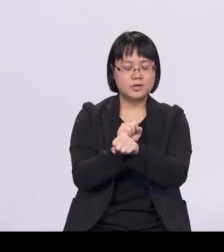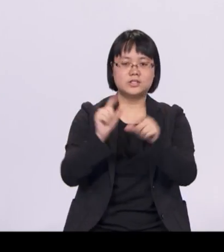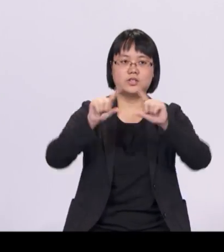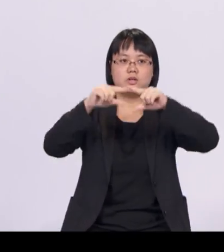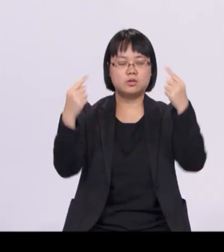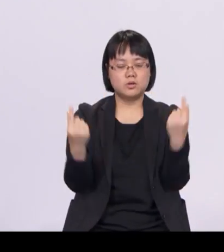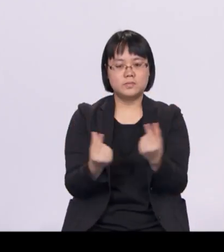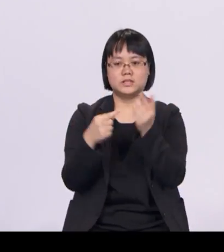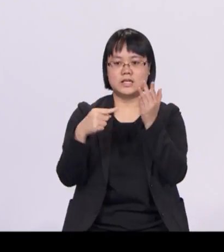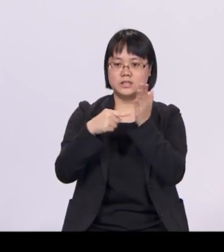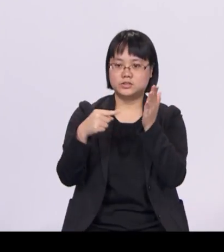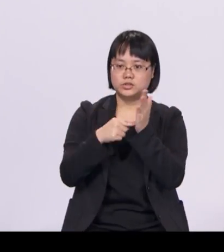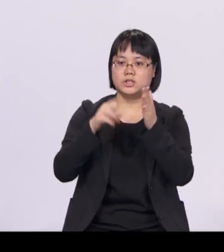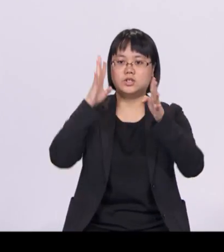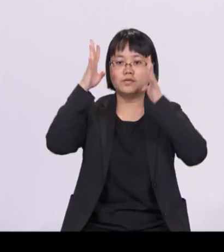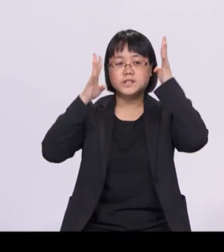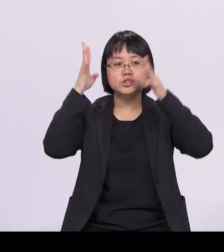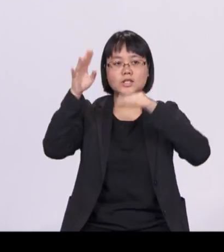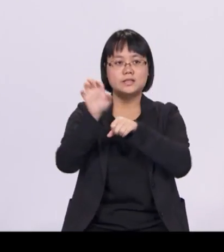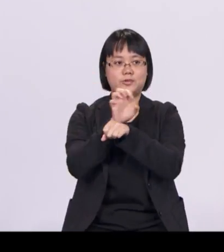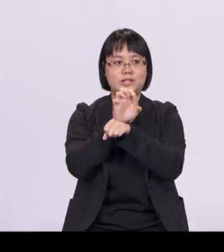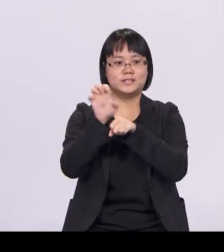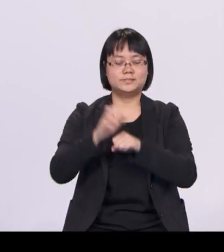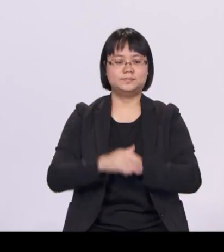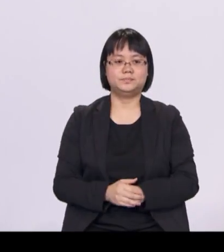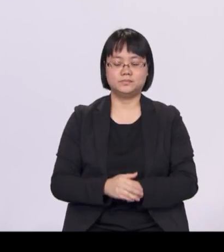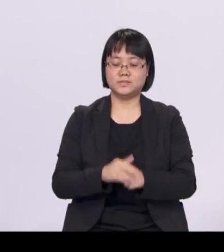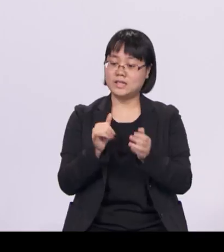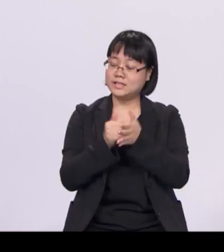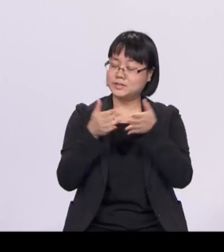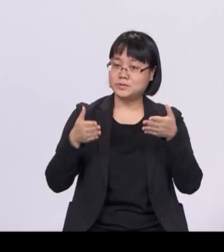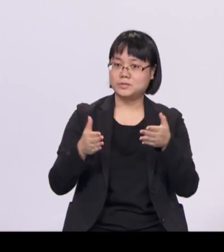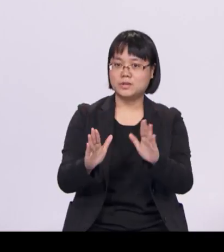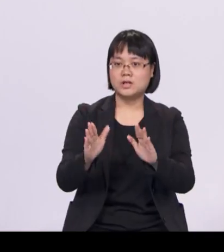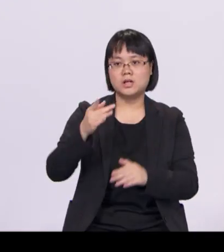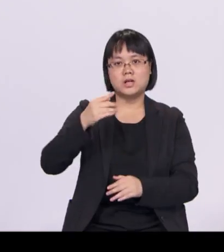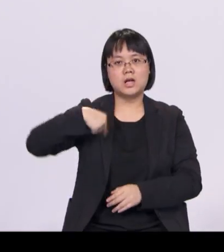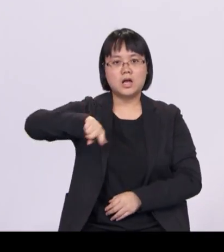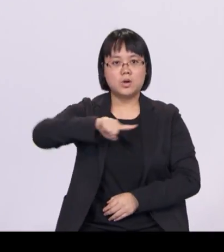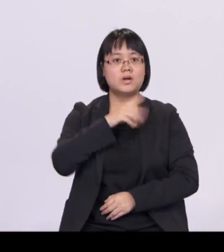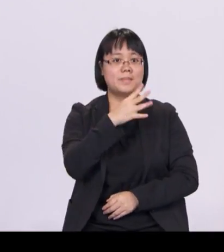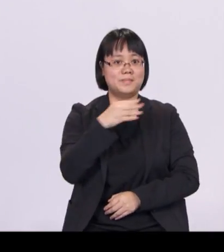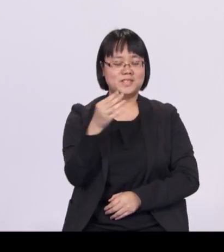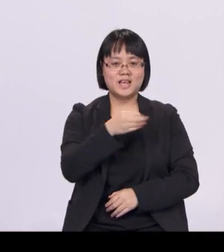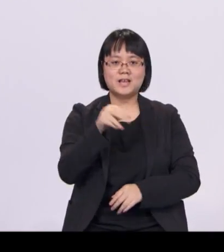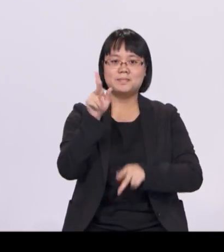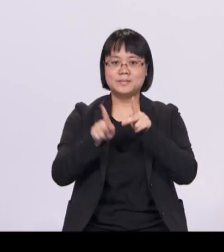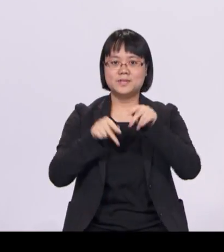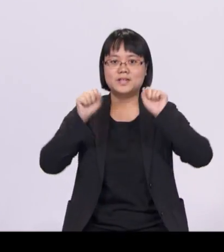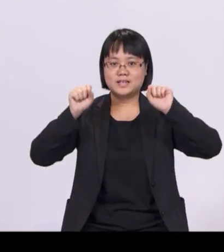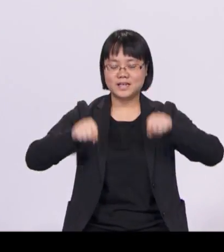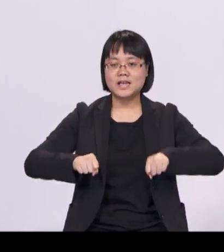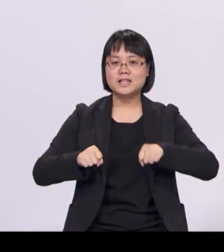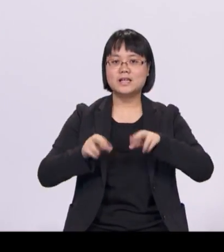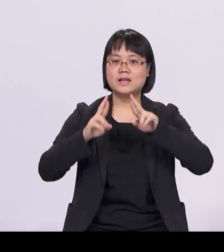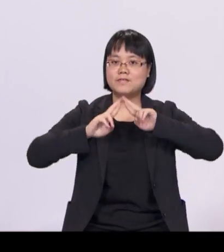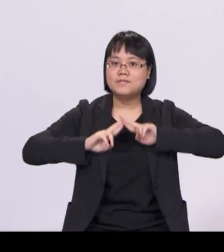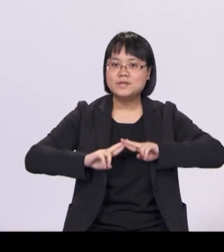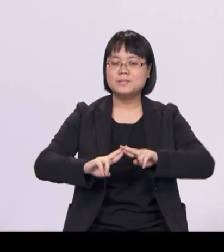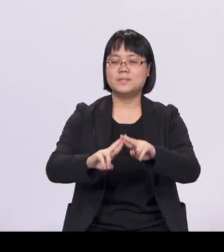innovation and enterprise. This way, our firms and people can remain plugged into the latest developments all